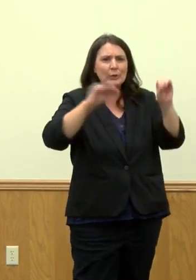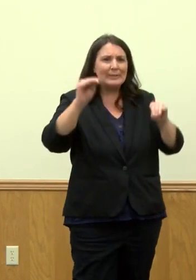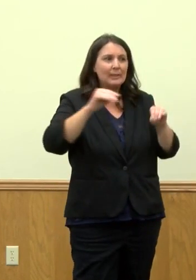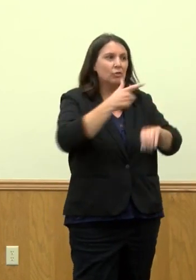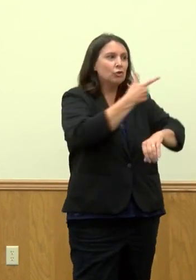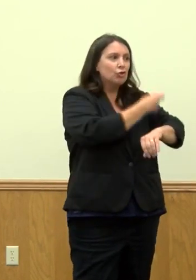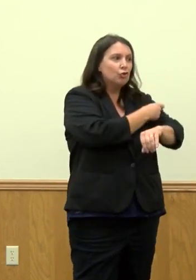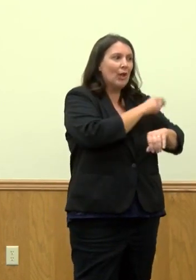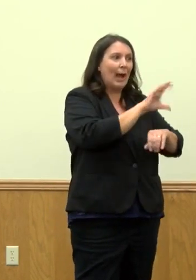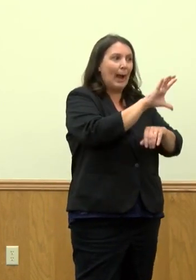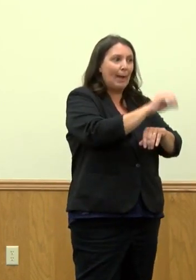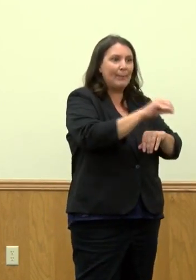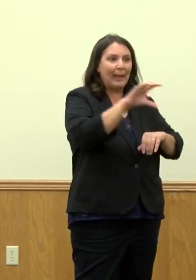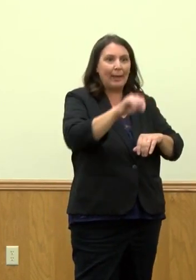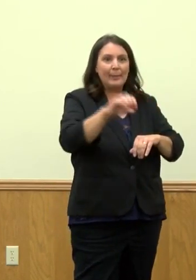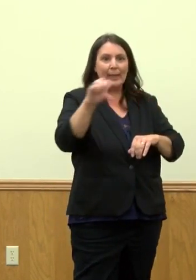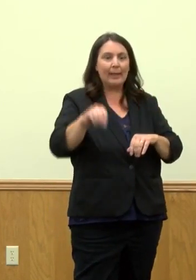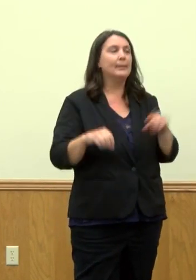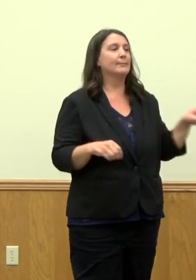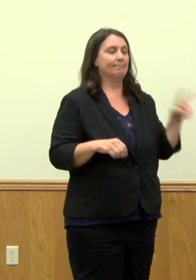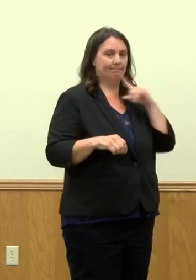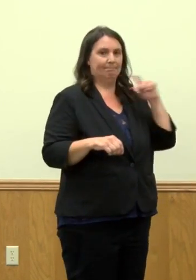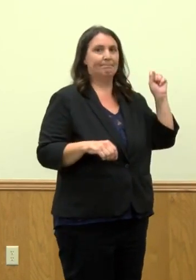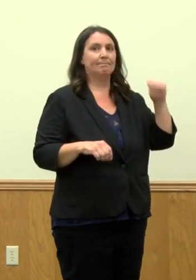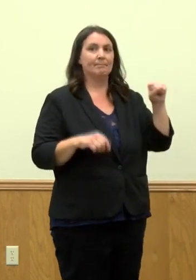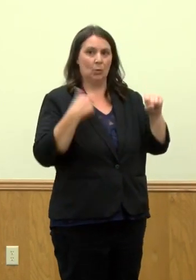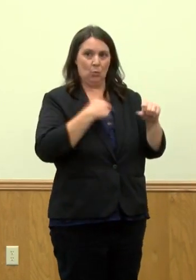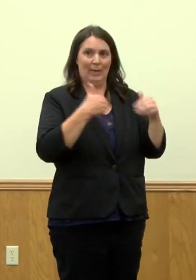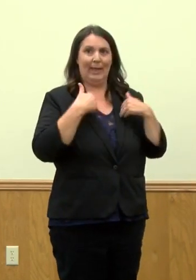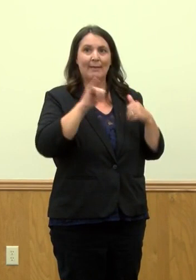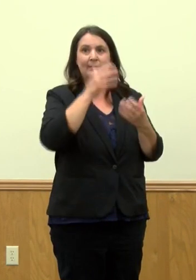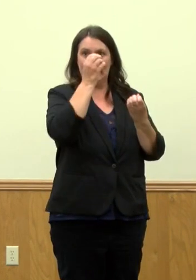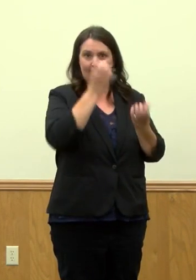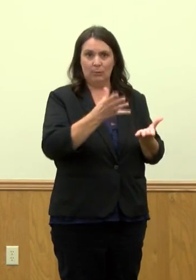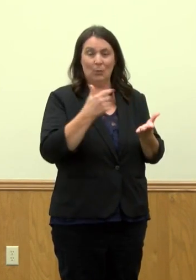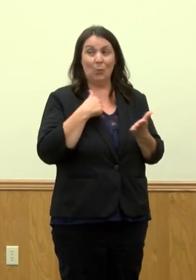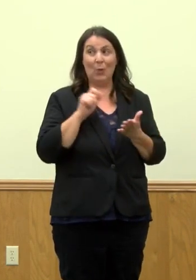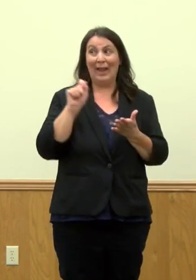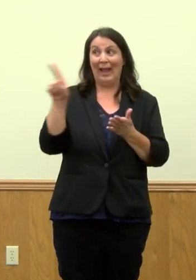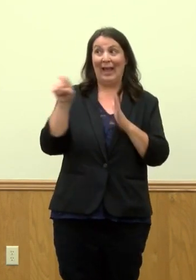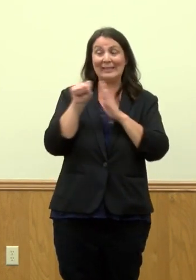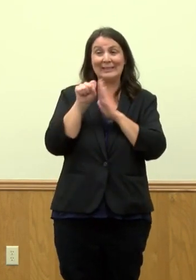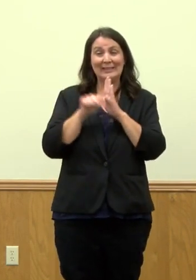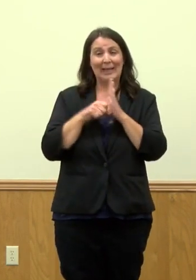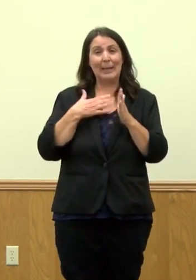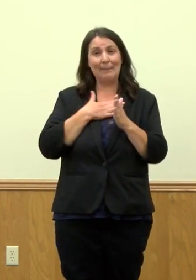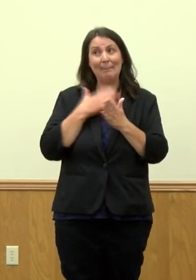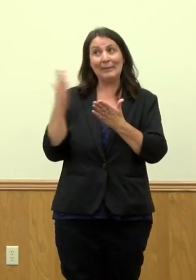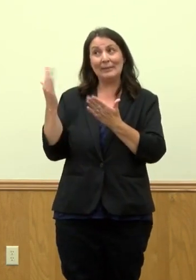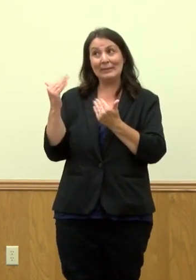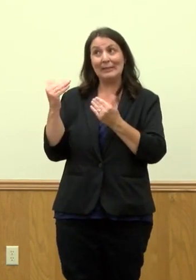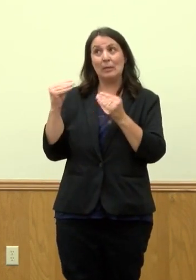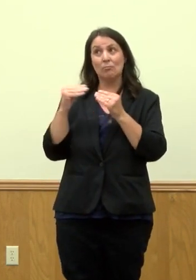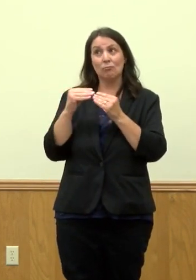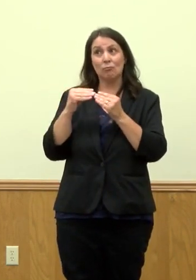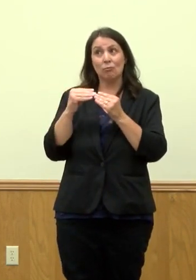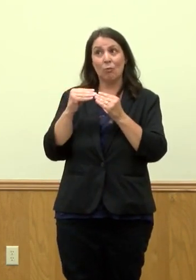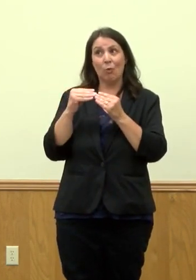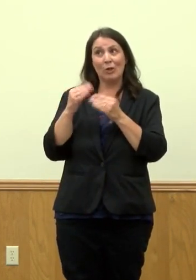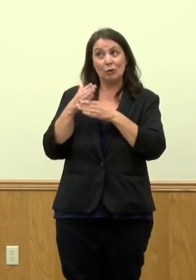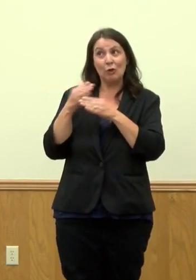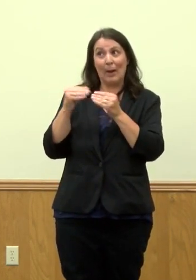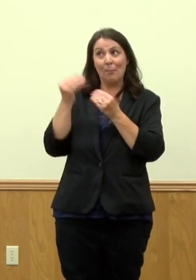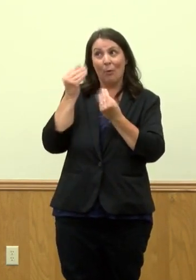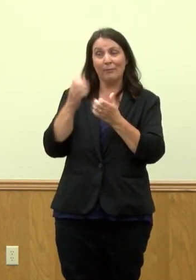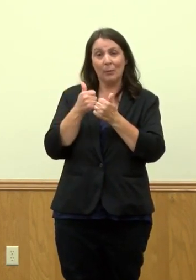We do have that data. We are actually asking the state to continue to pull some more data for us. I will say for the